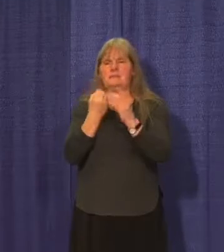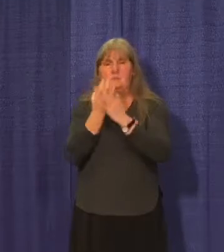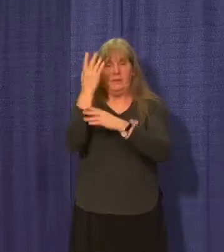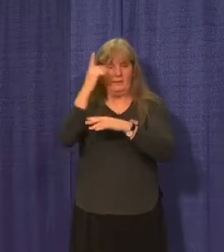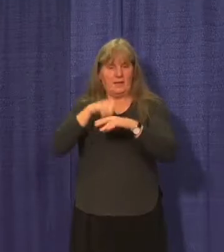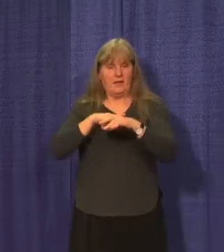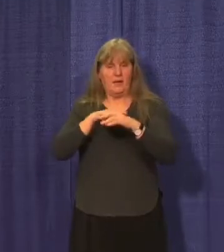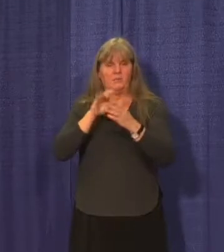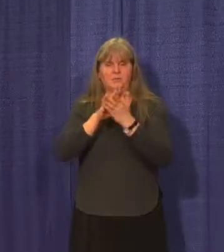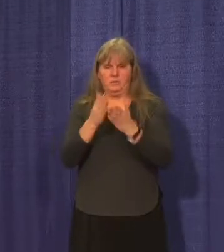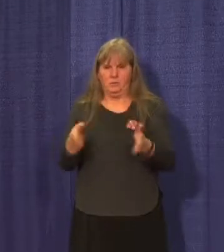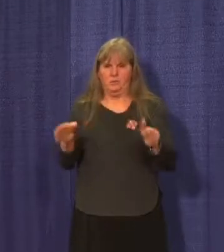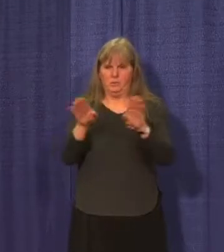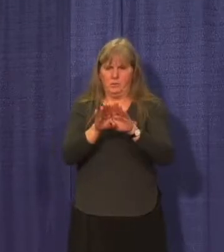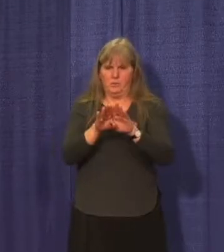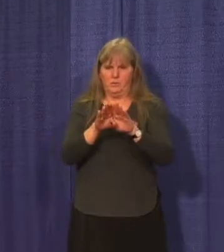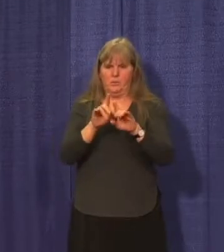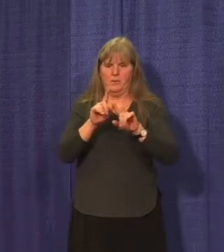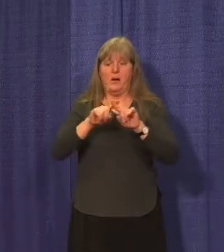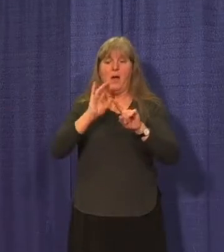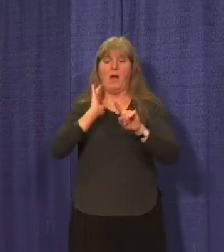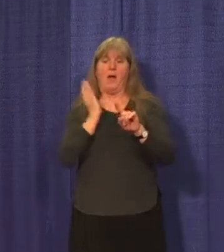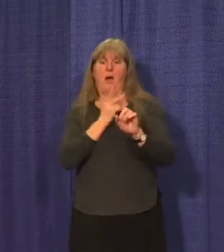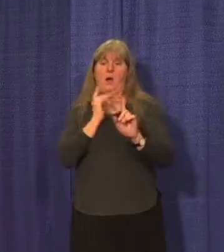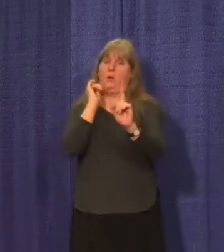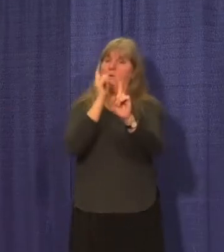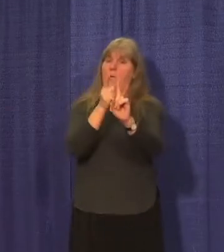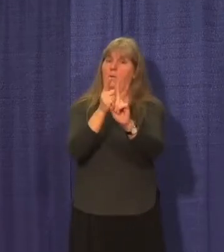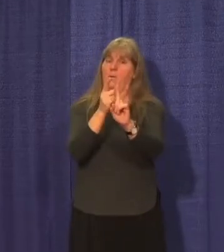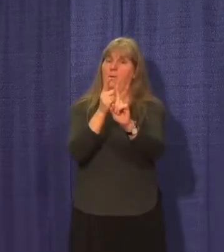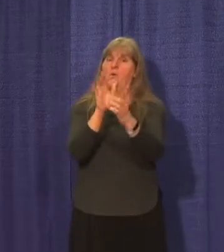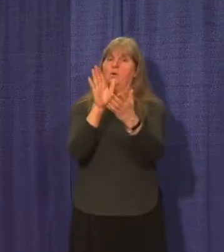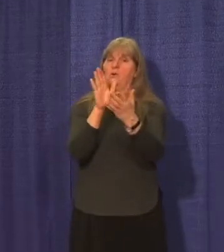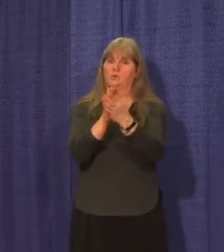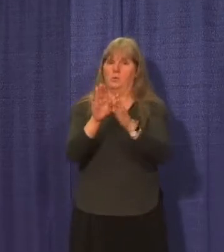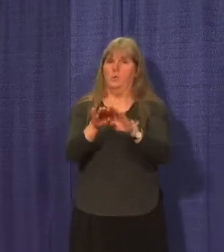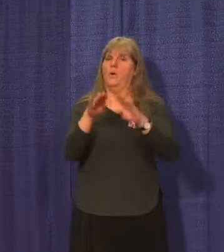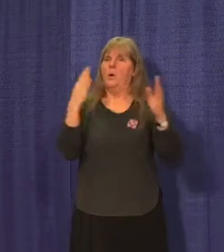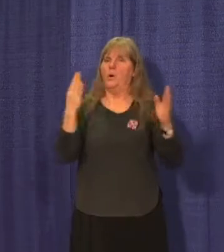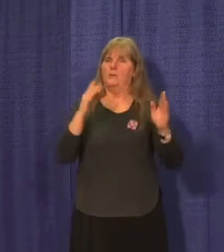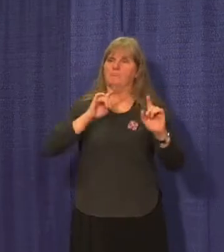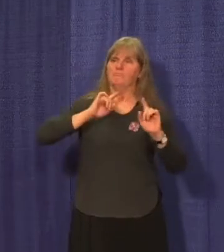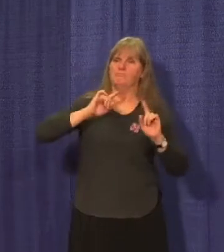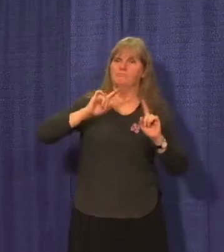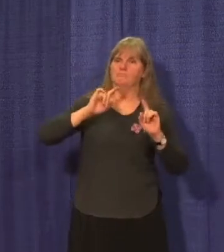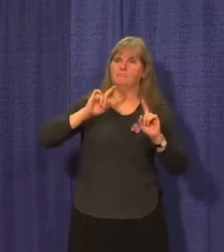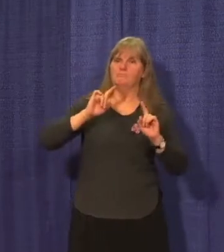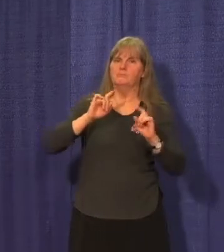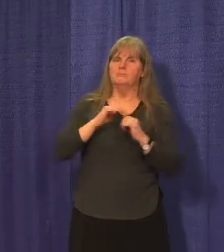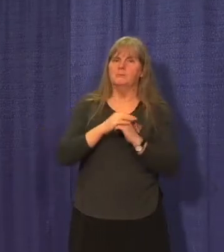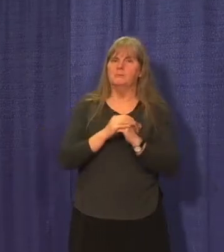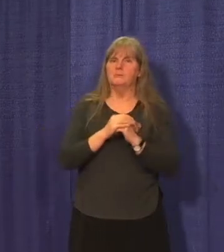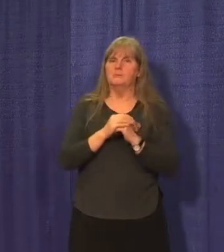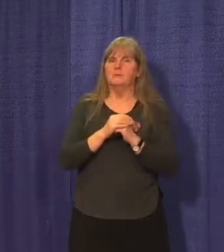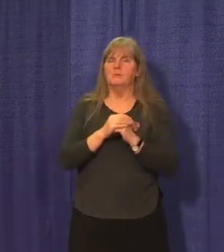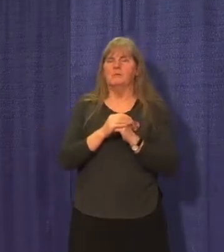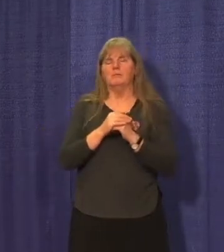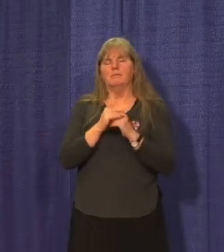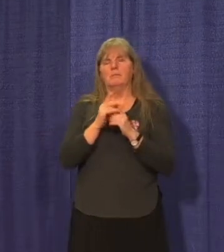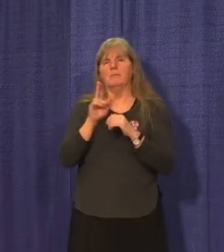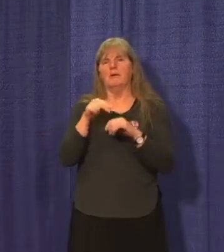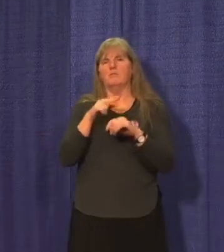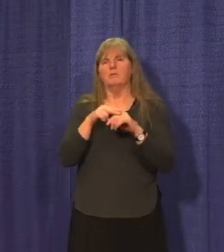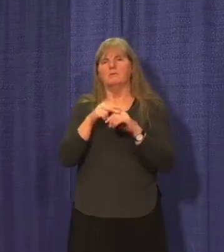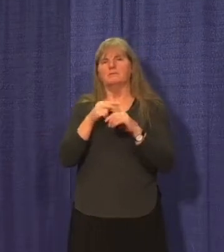of course, is to keep as many students attending school as face-to-face classes as we can while ensuring their health and